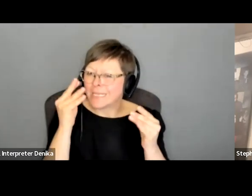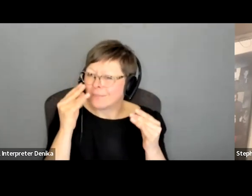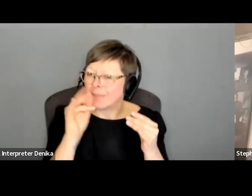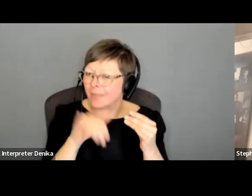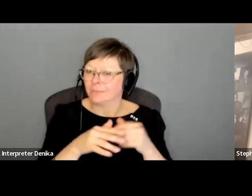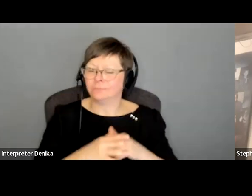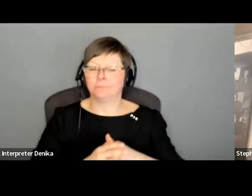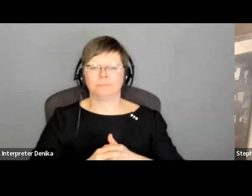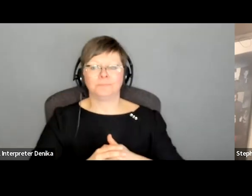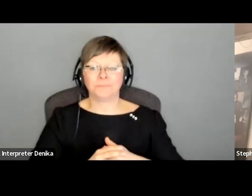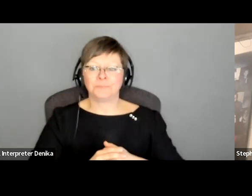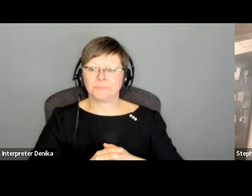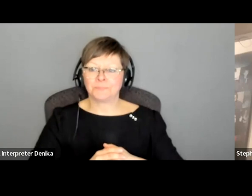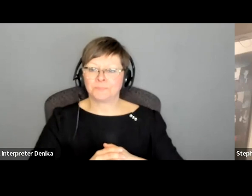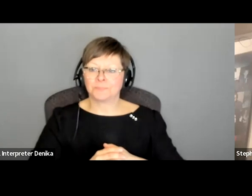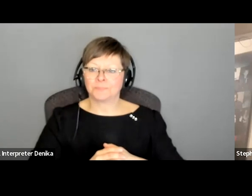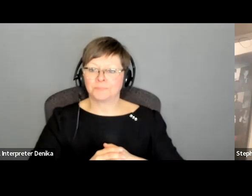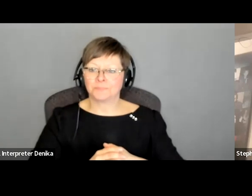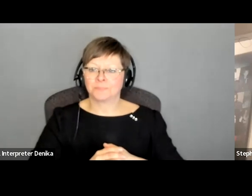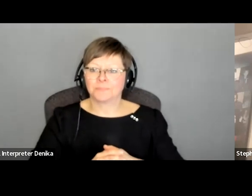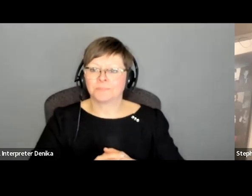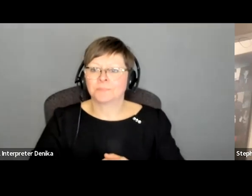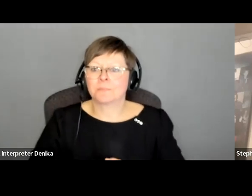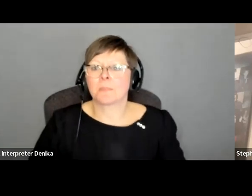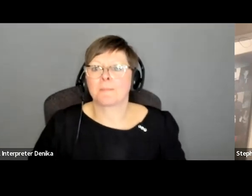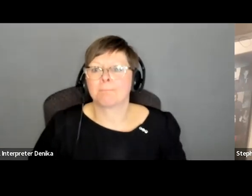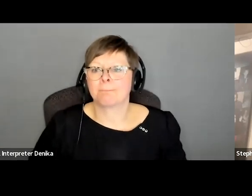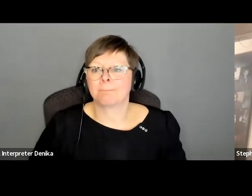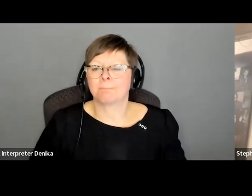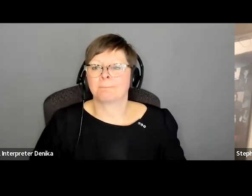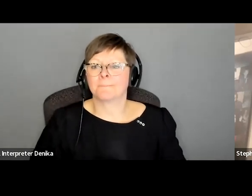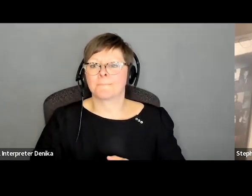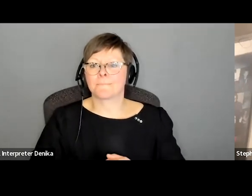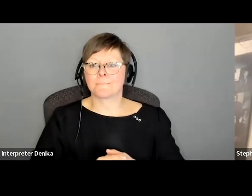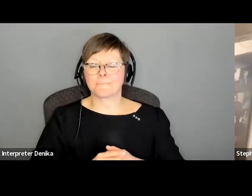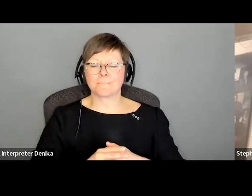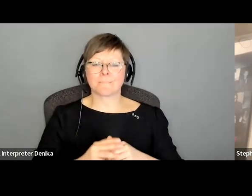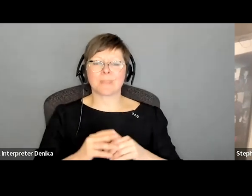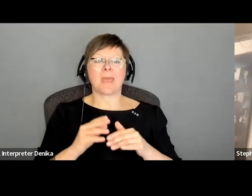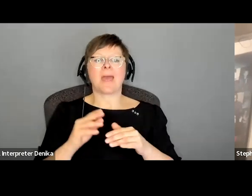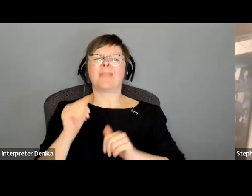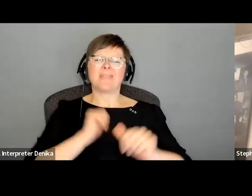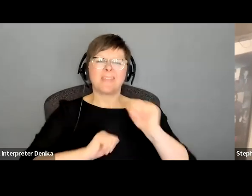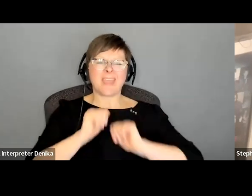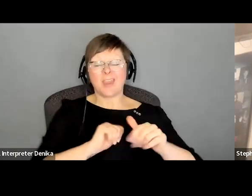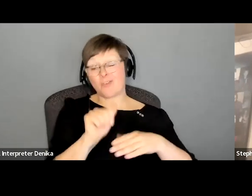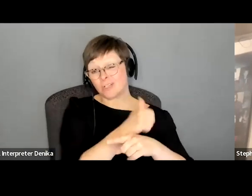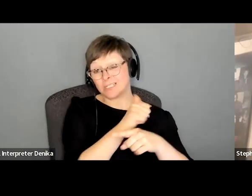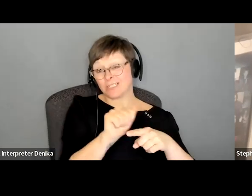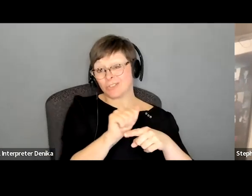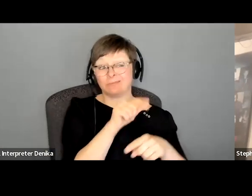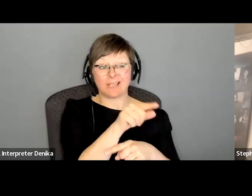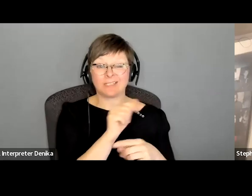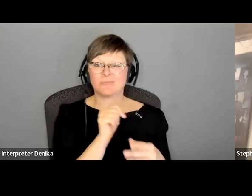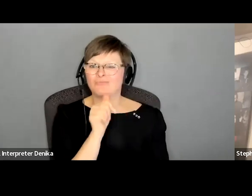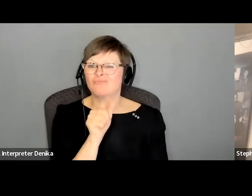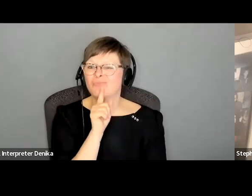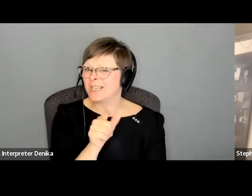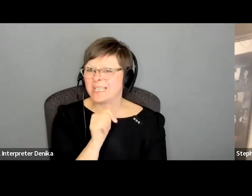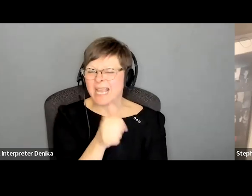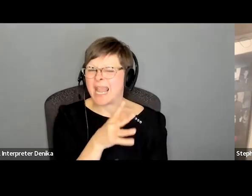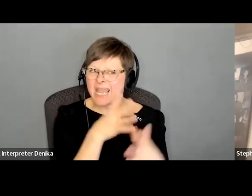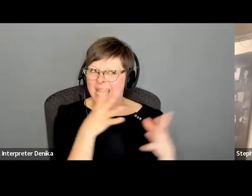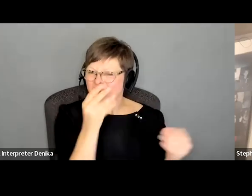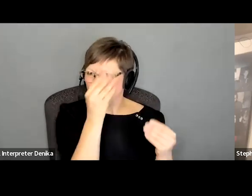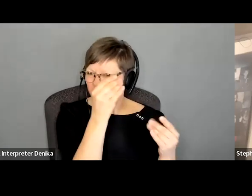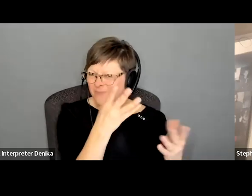i think about particularly tv auditions because i'm assuming theater auditions are going to be bigger you don't have as much to go on and there are i